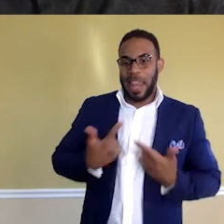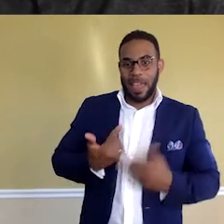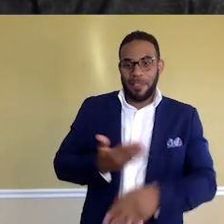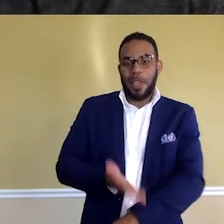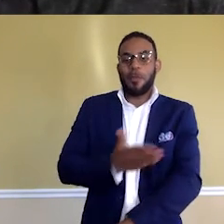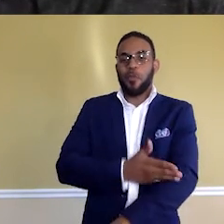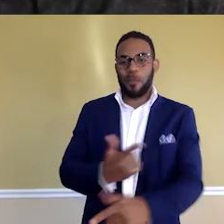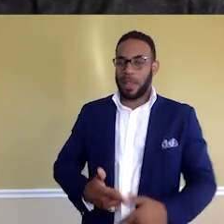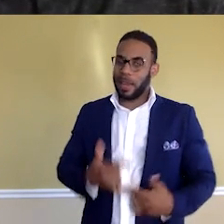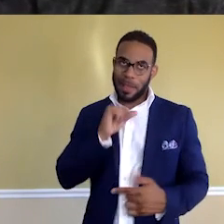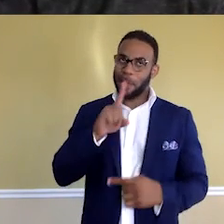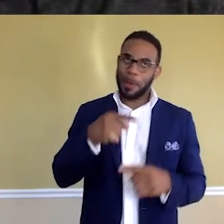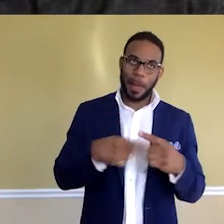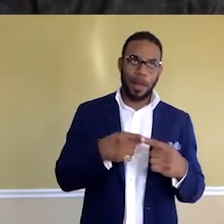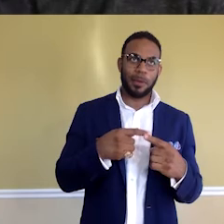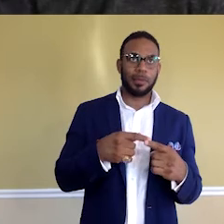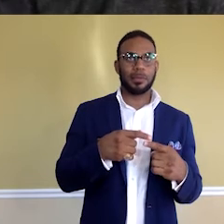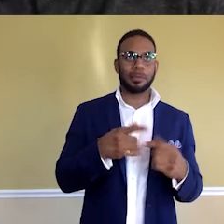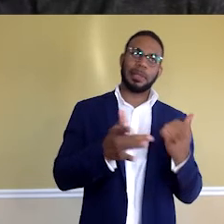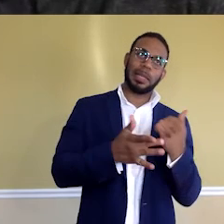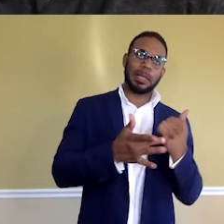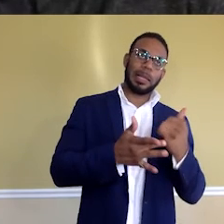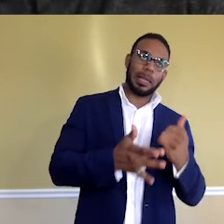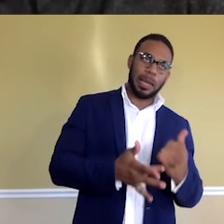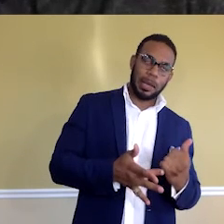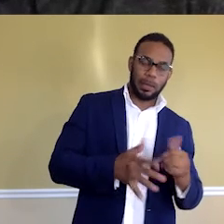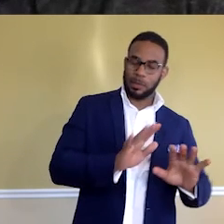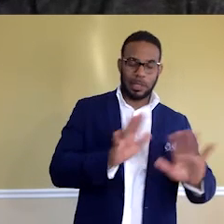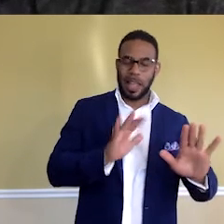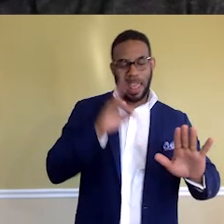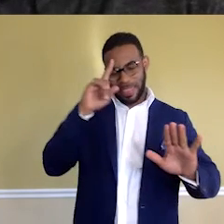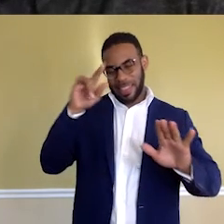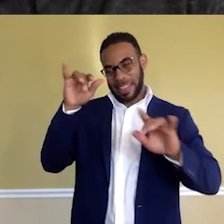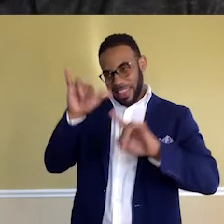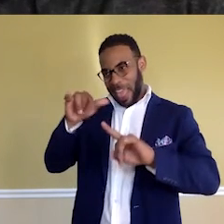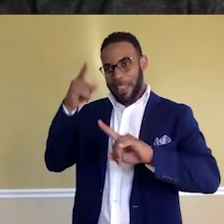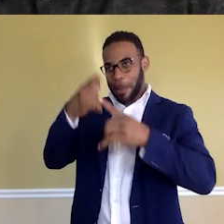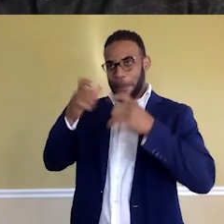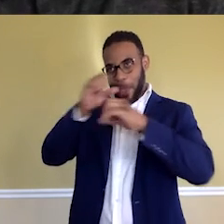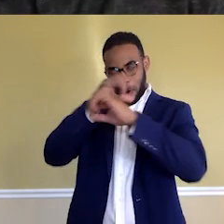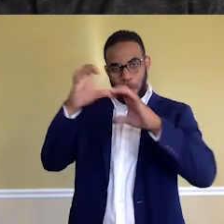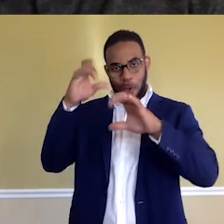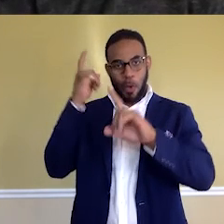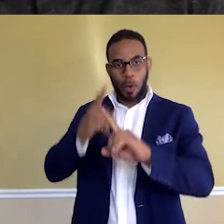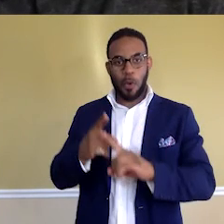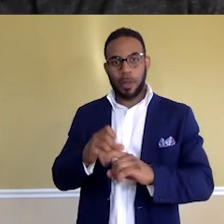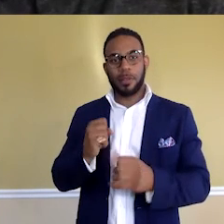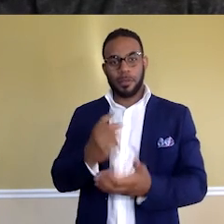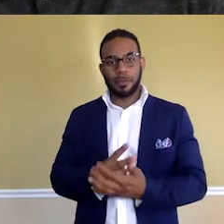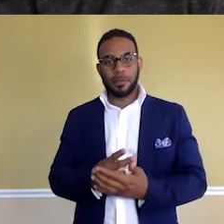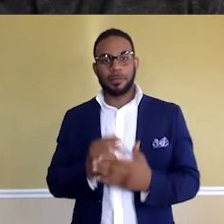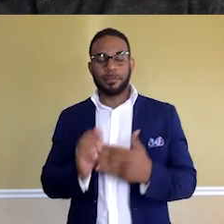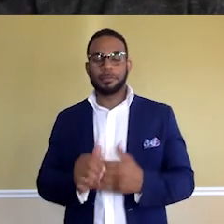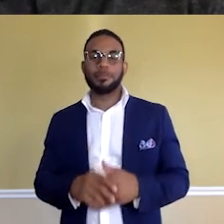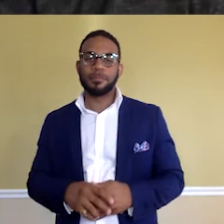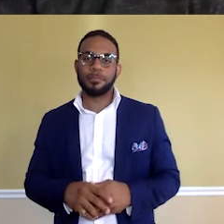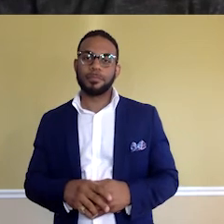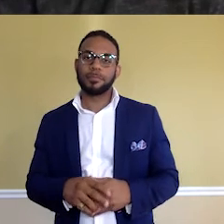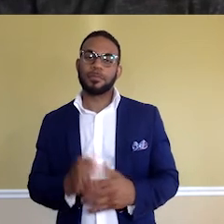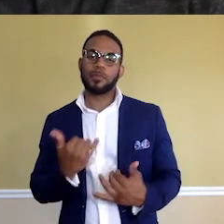life. It's not just about the tech, tech, tech, tech, tech, tech. So, I think that's like the base goal. That's like the vision I'm seeing, that we could improve the quality of